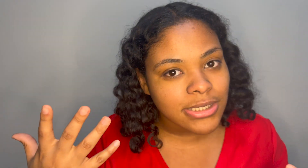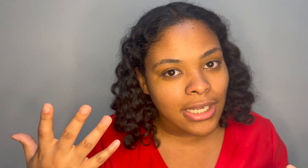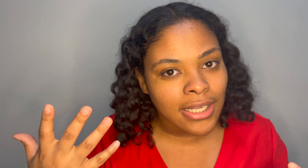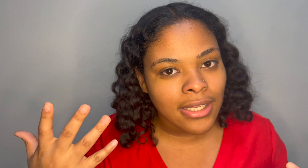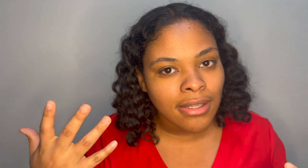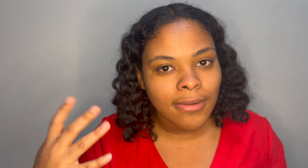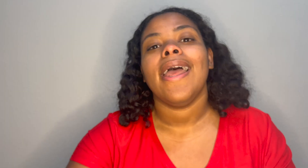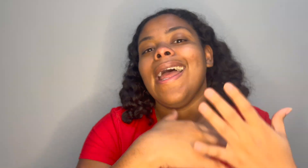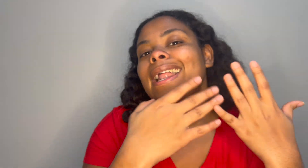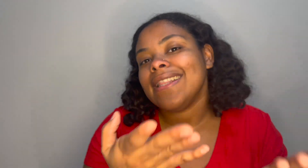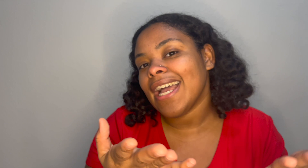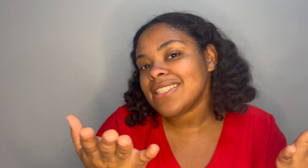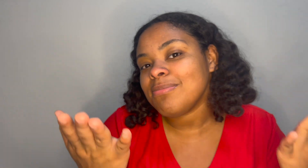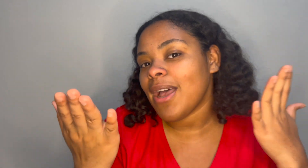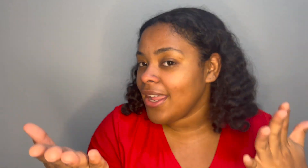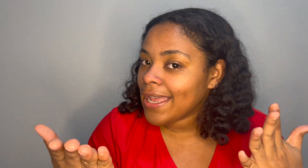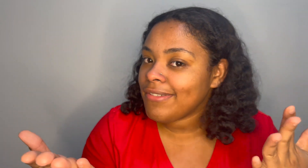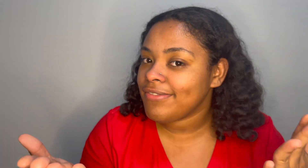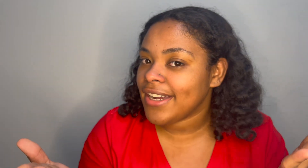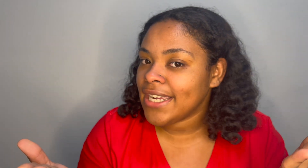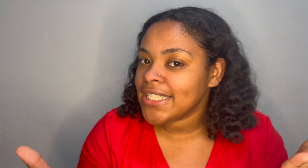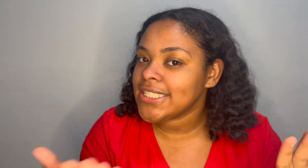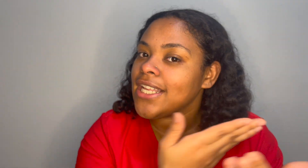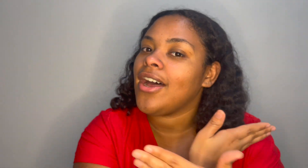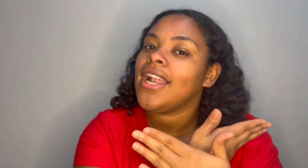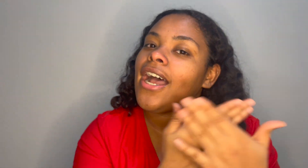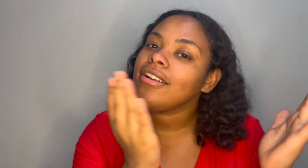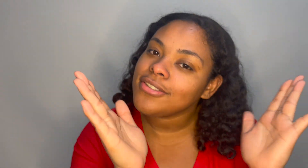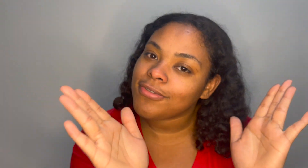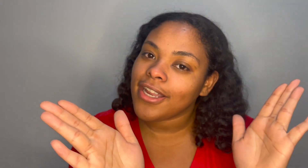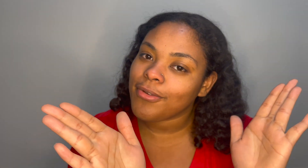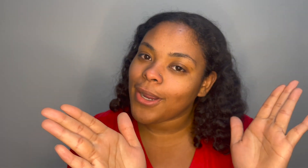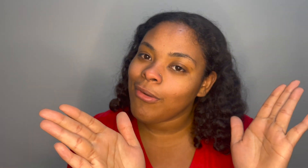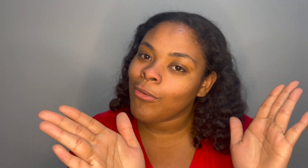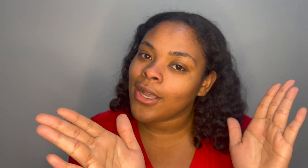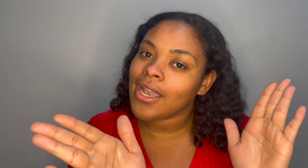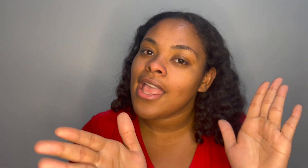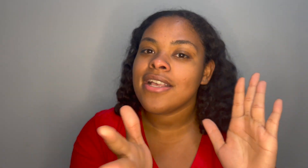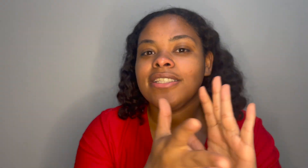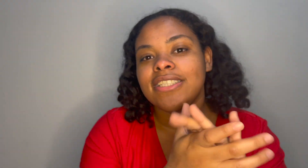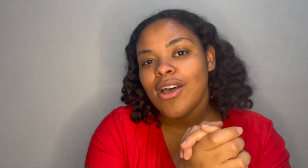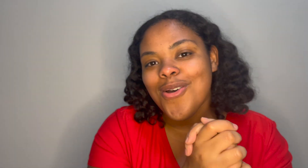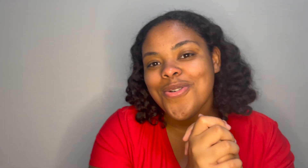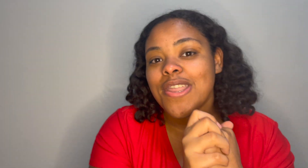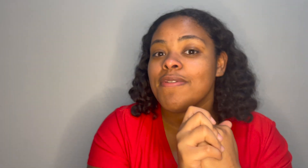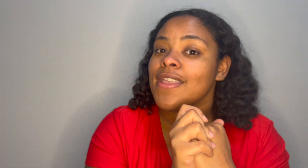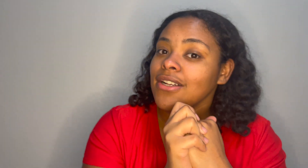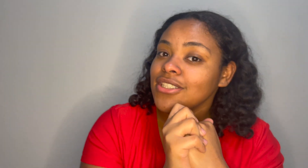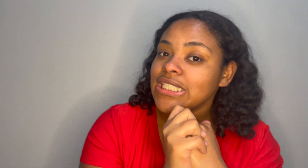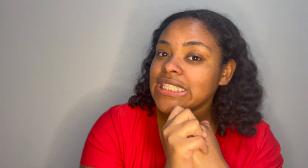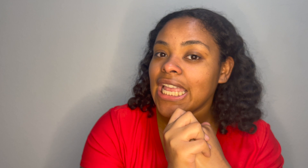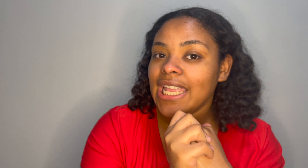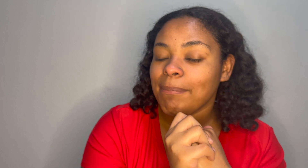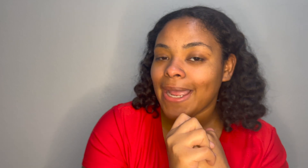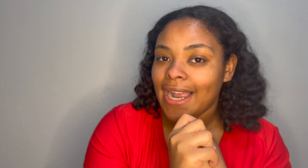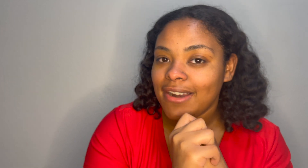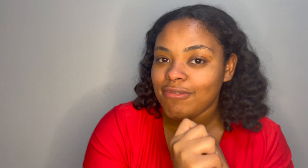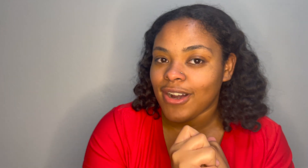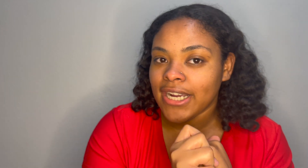saying and that's my advice on how to find the right one so if y'all do take my advice